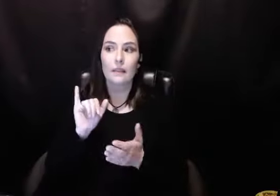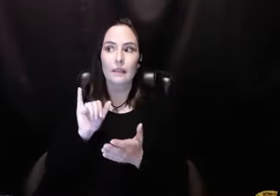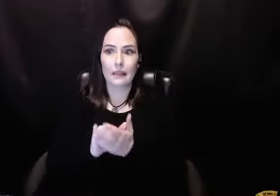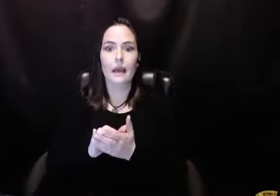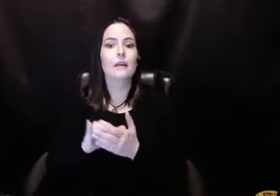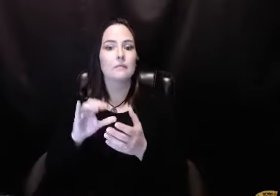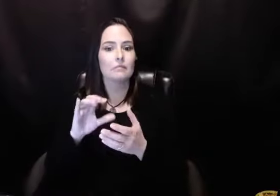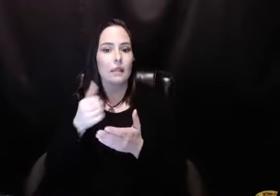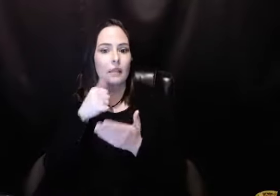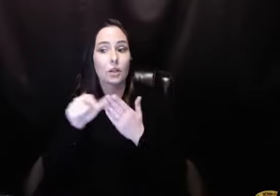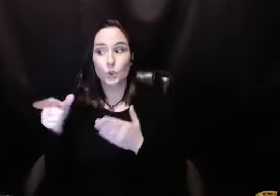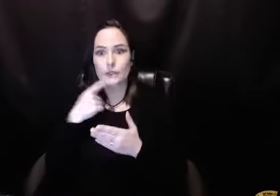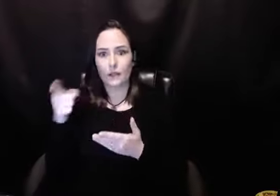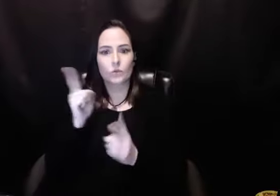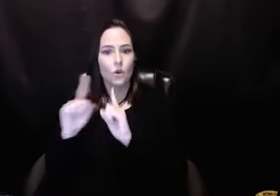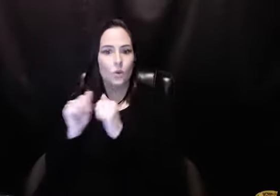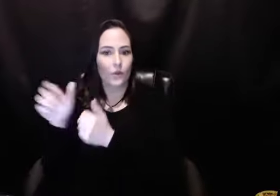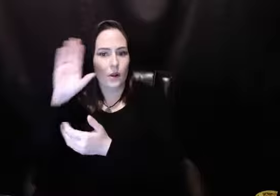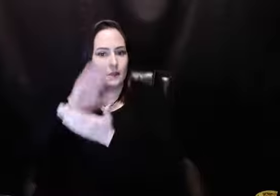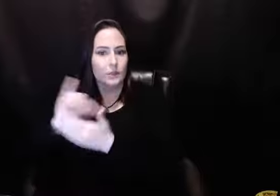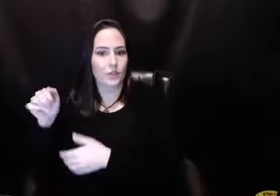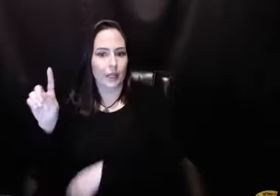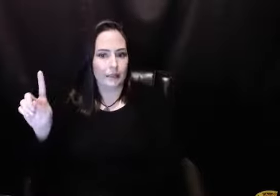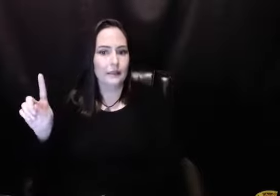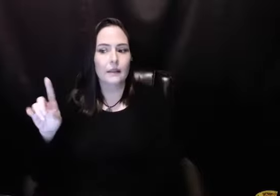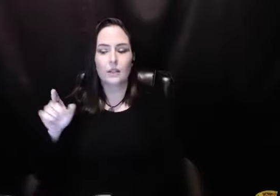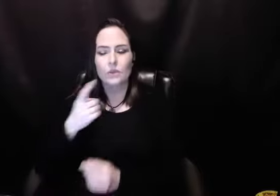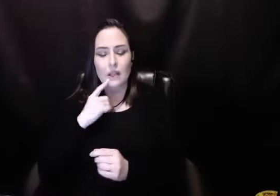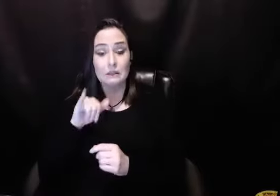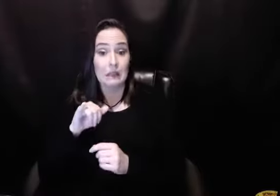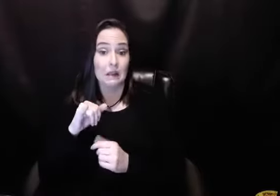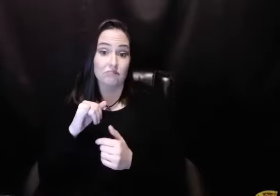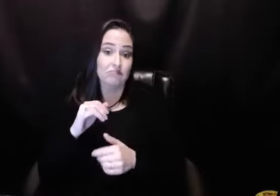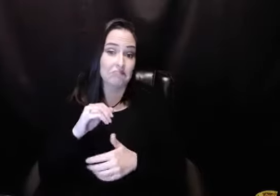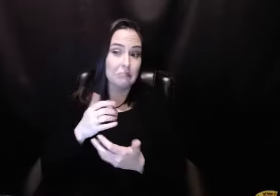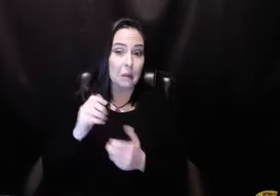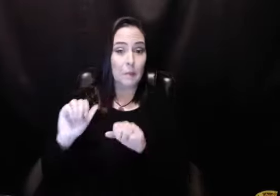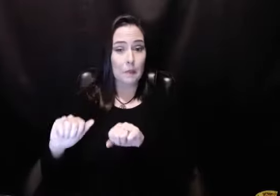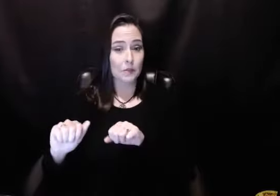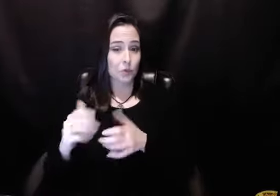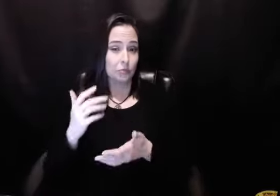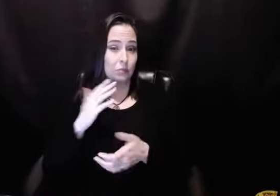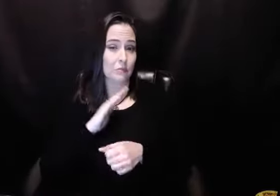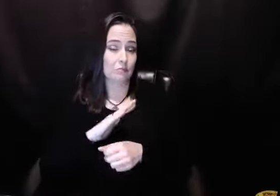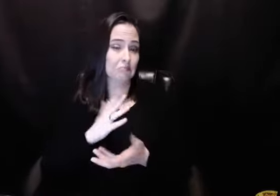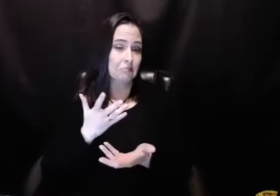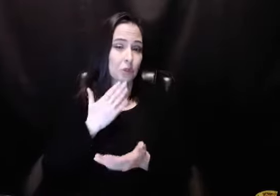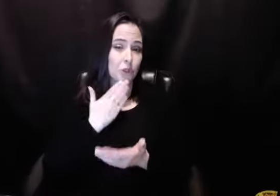so powerful. In the letter when he said, I talked to JD. And he said, this is, you know, is it a reasonable Al-Anon request?